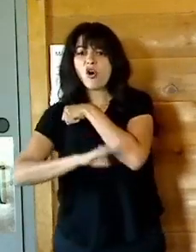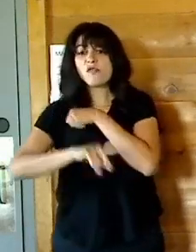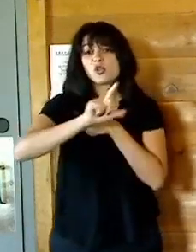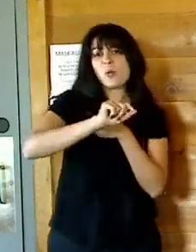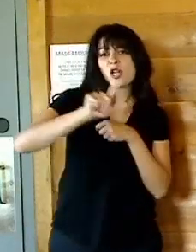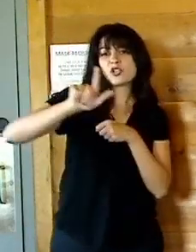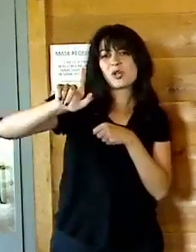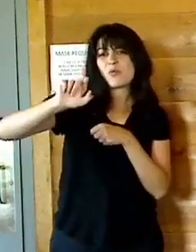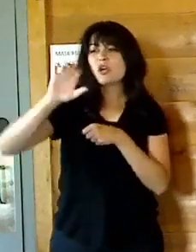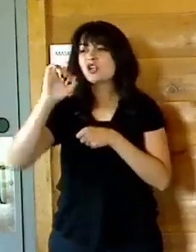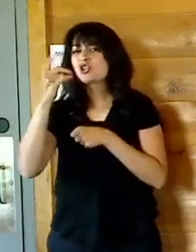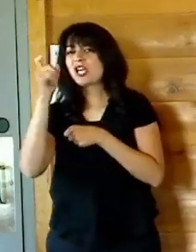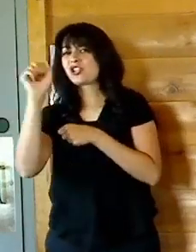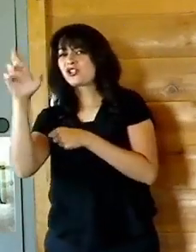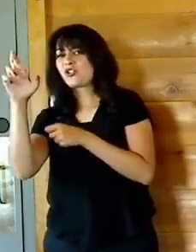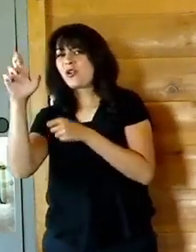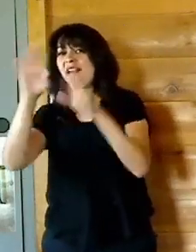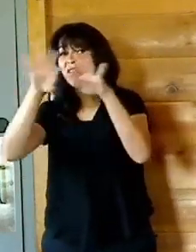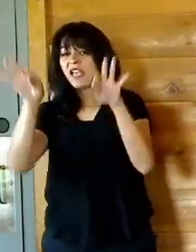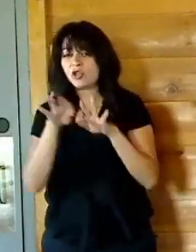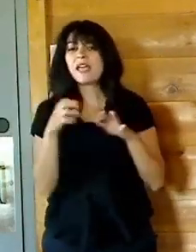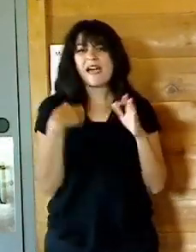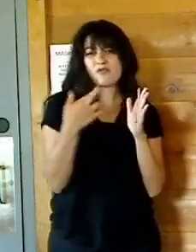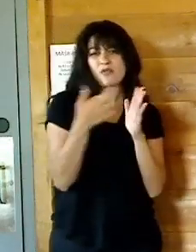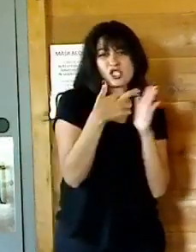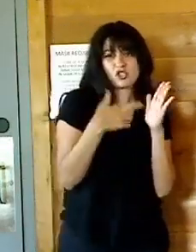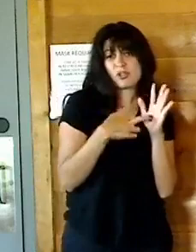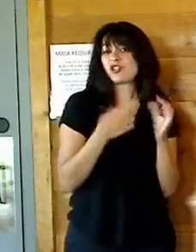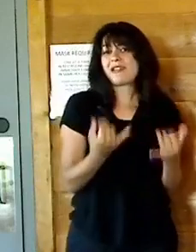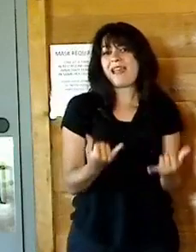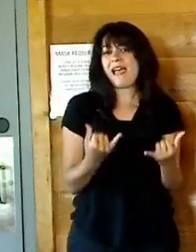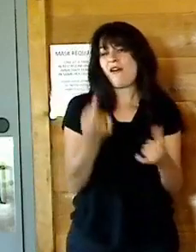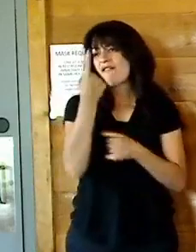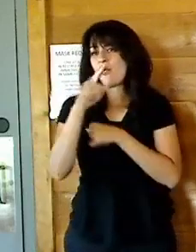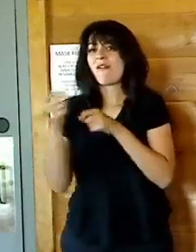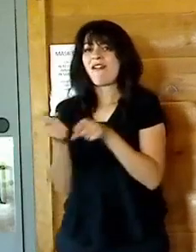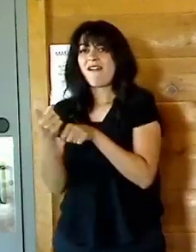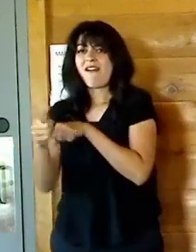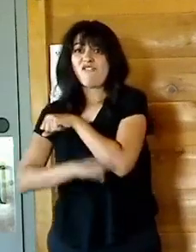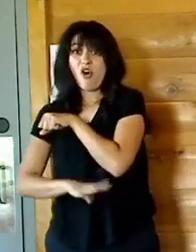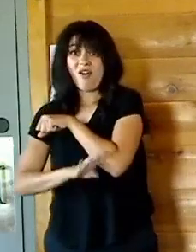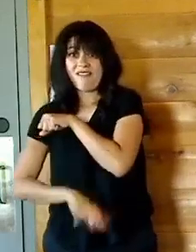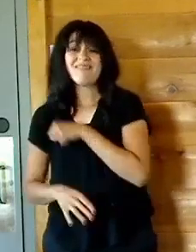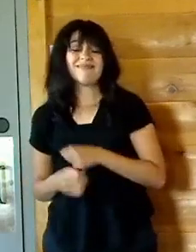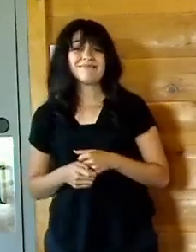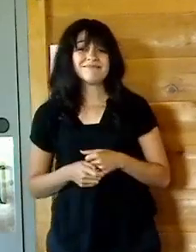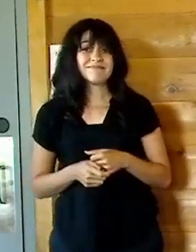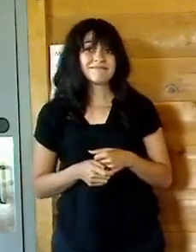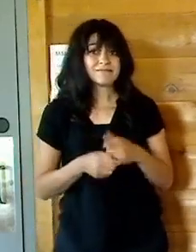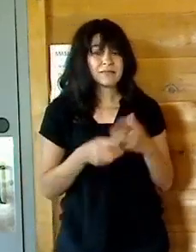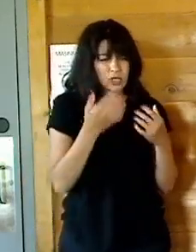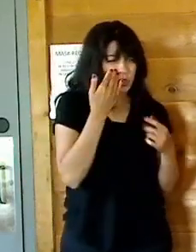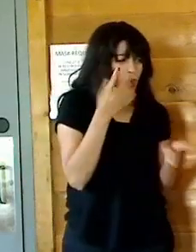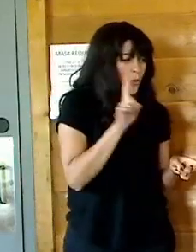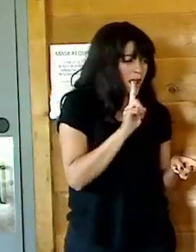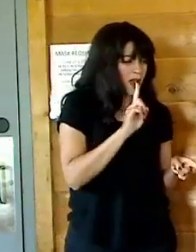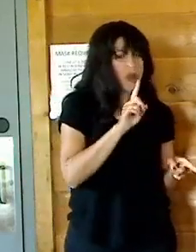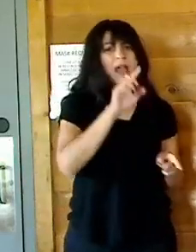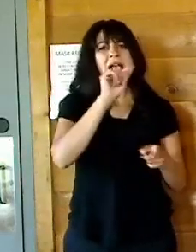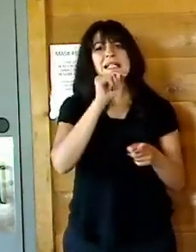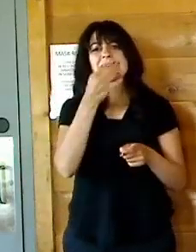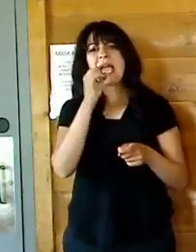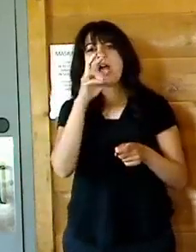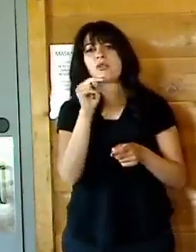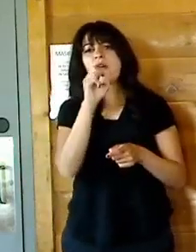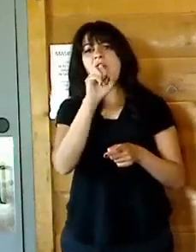Wappinger Challenger Field, registration is underway for the fall season right now. Okay. Do you know where they do that? Is it the Town of Wappinger website?